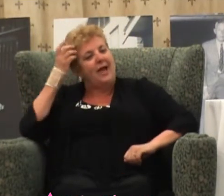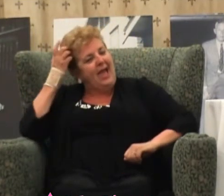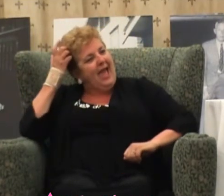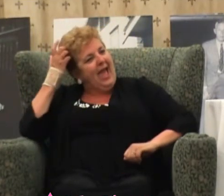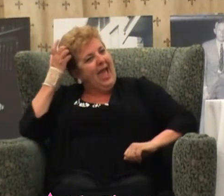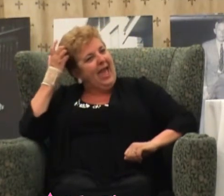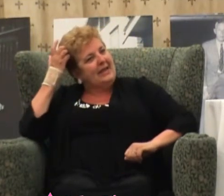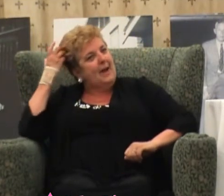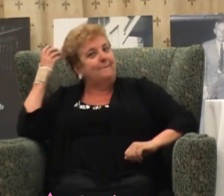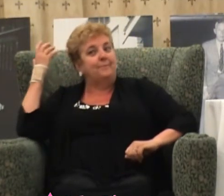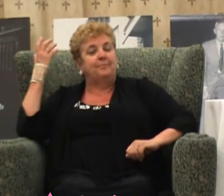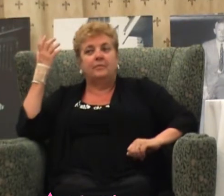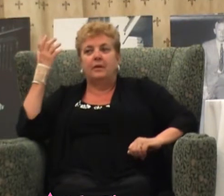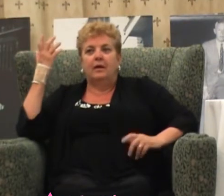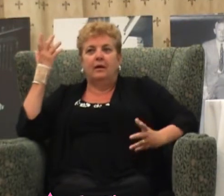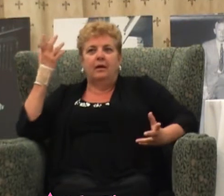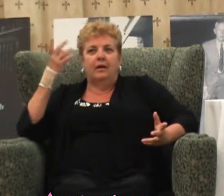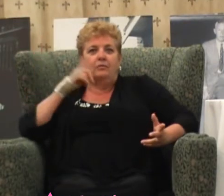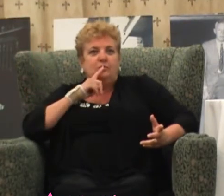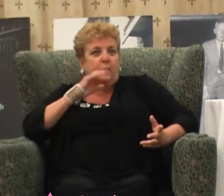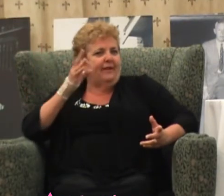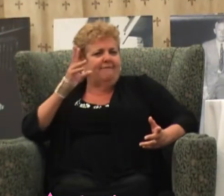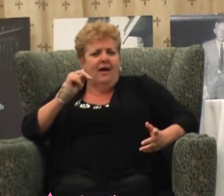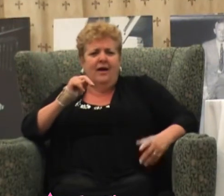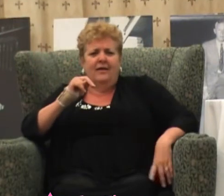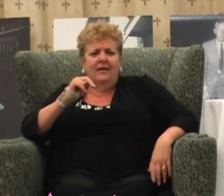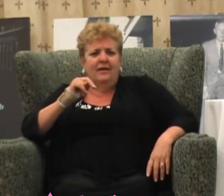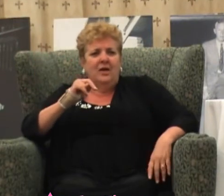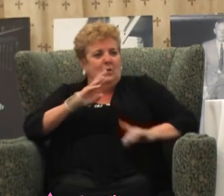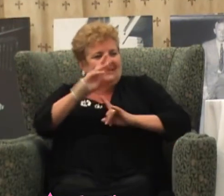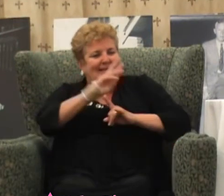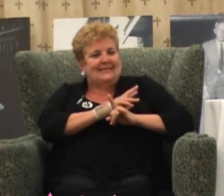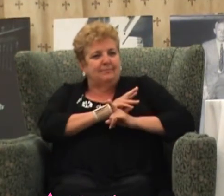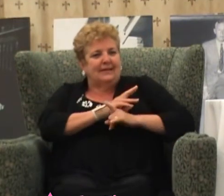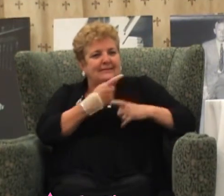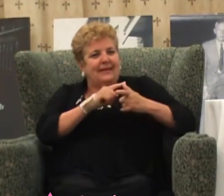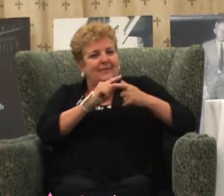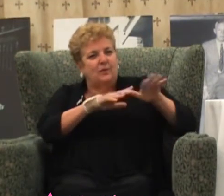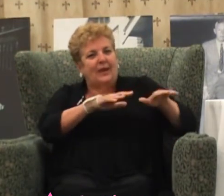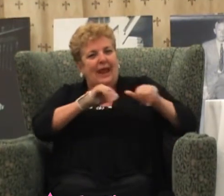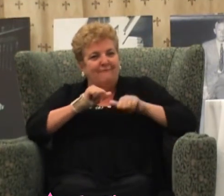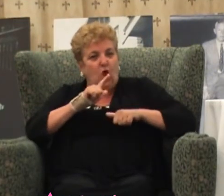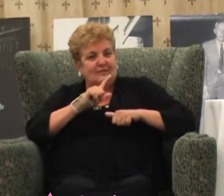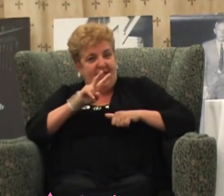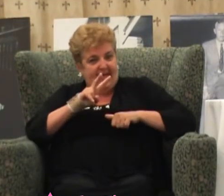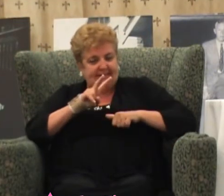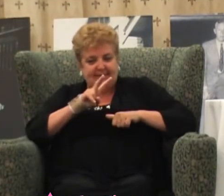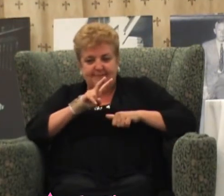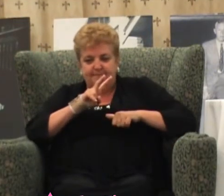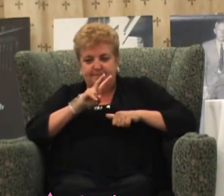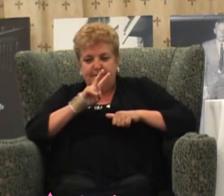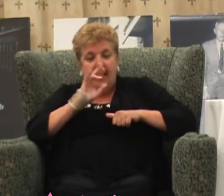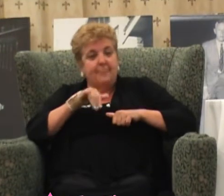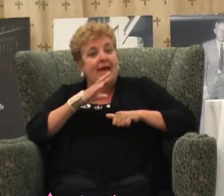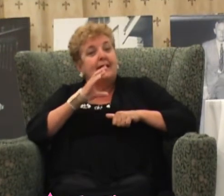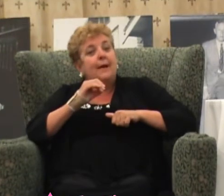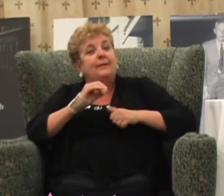And it was just a real fun time. And we were there for six months, and then we left Las Vegas, and that company became the first